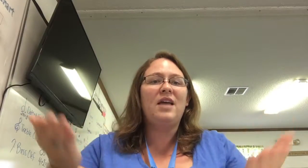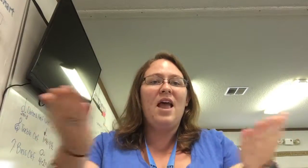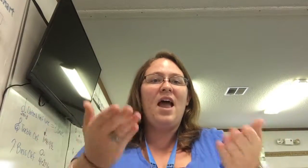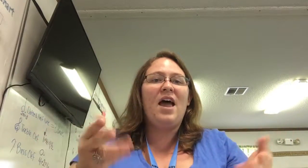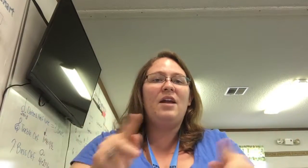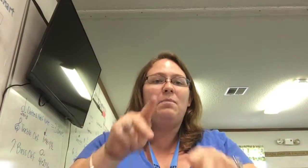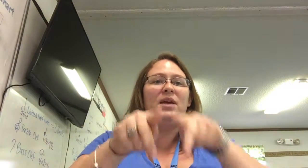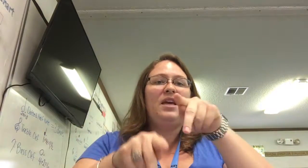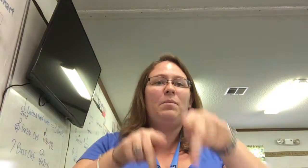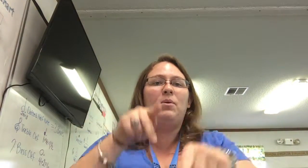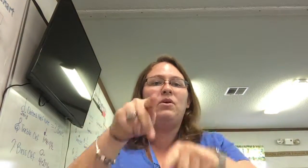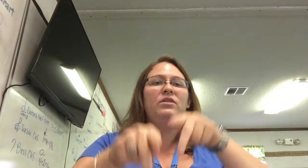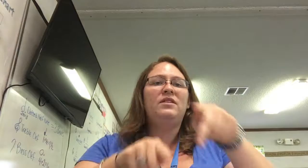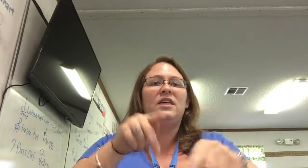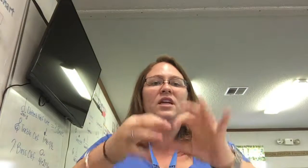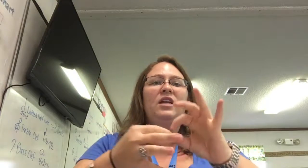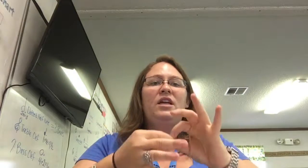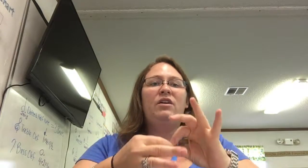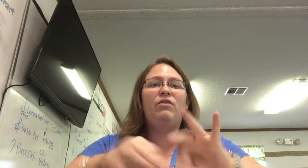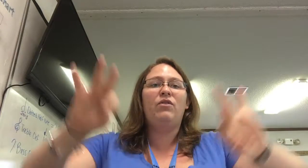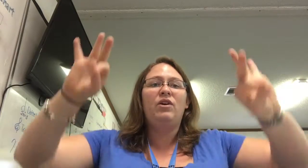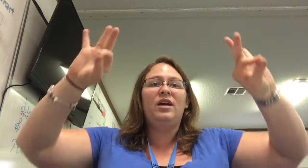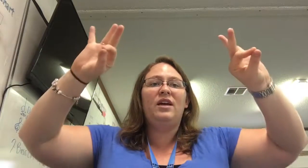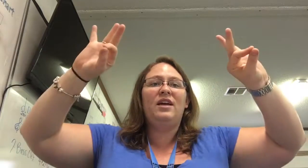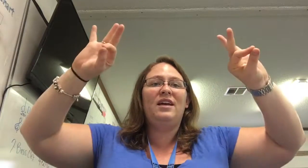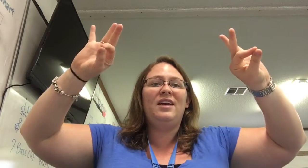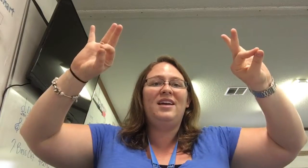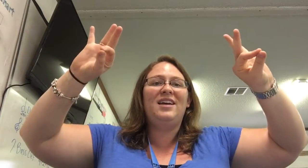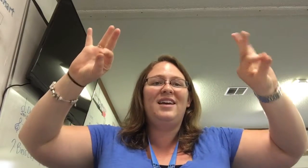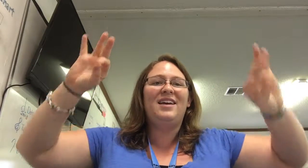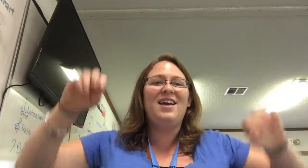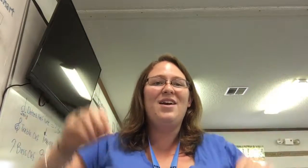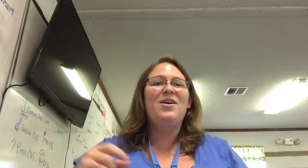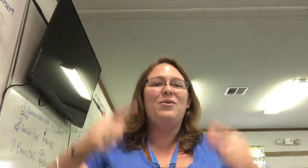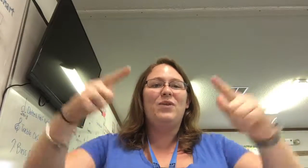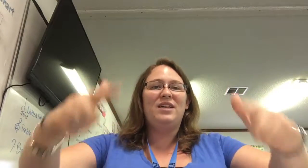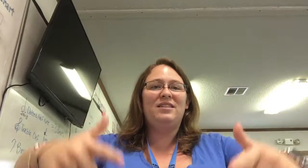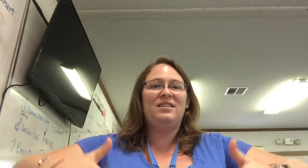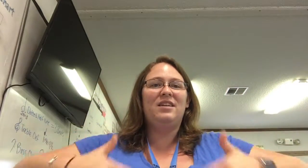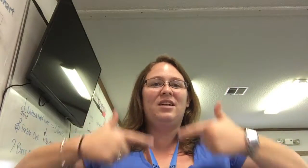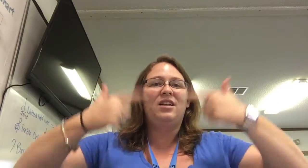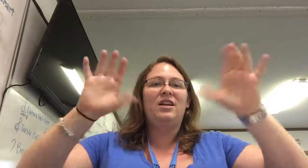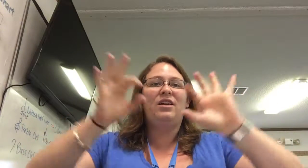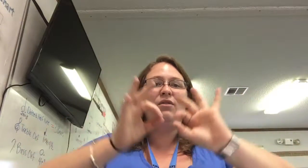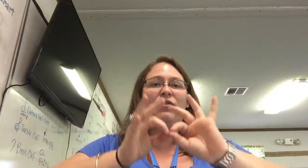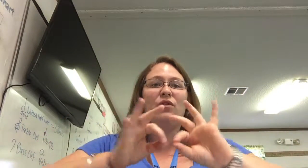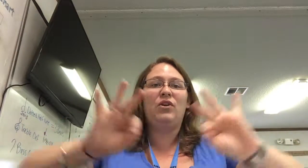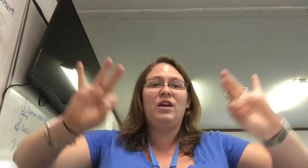and people still live free. We still live free.